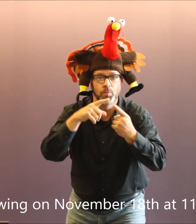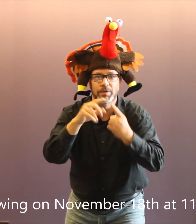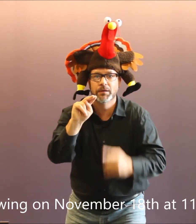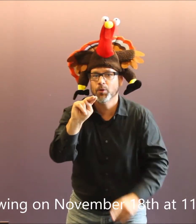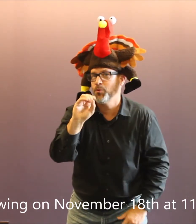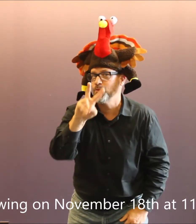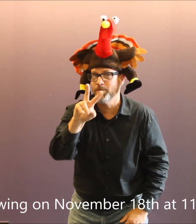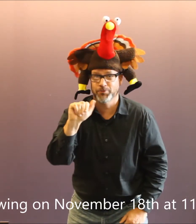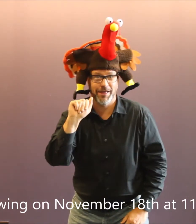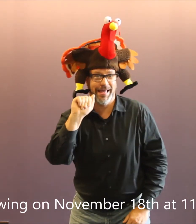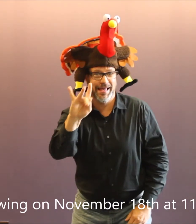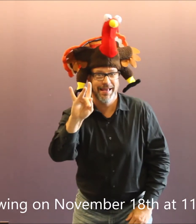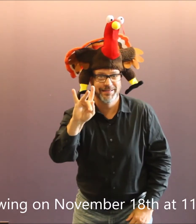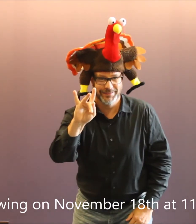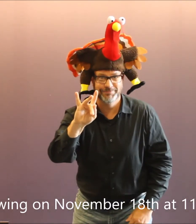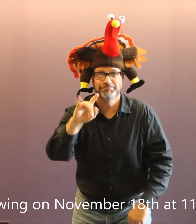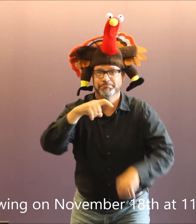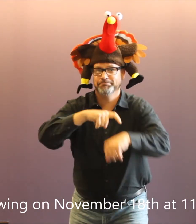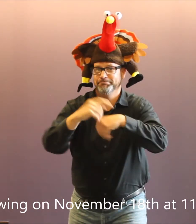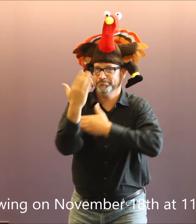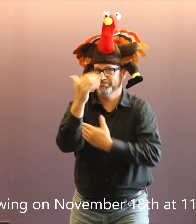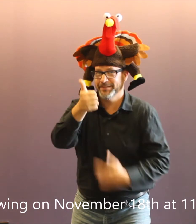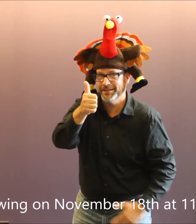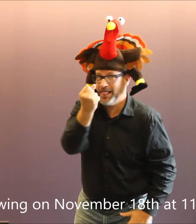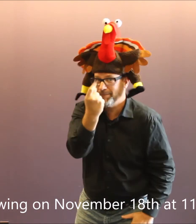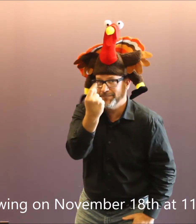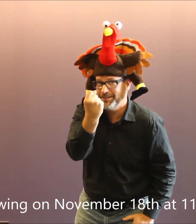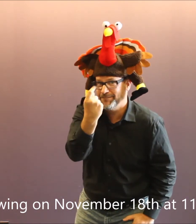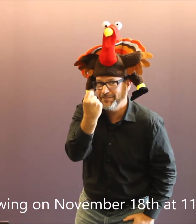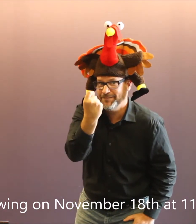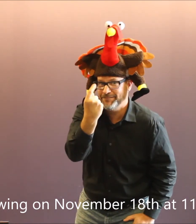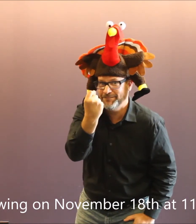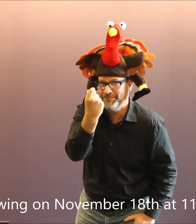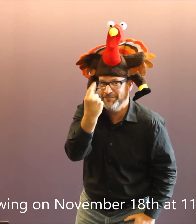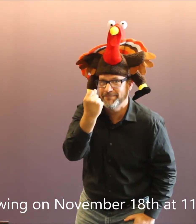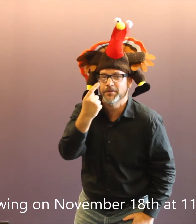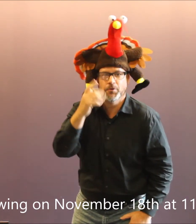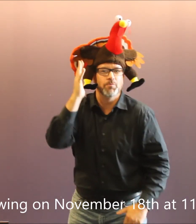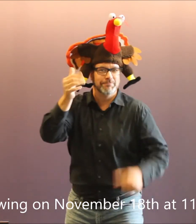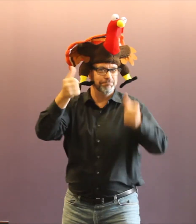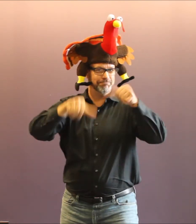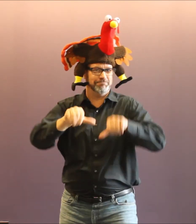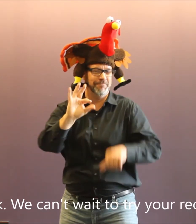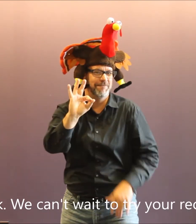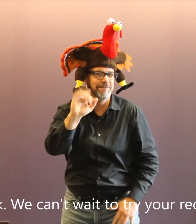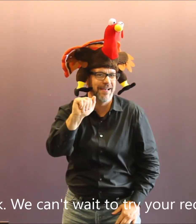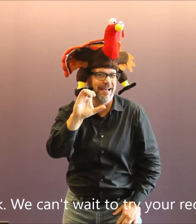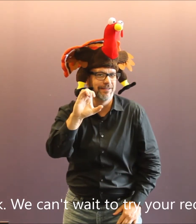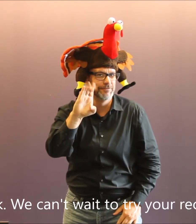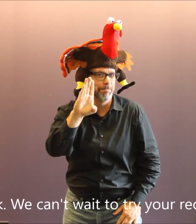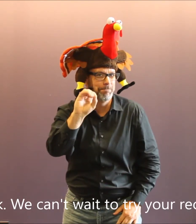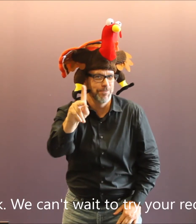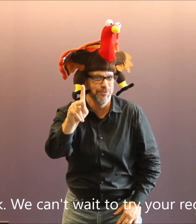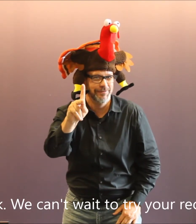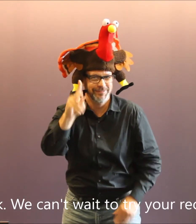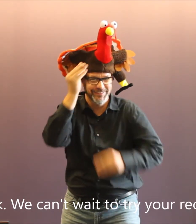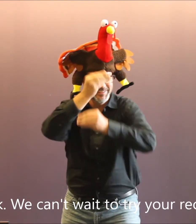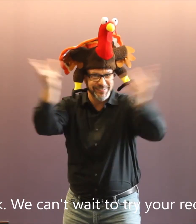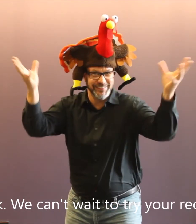We will do the drawing on November 18th at 11 a.m. live